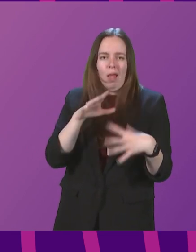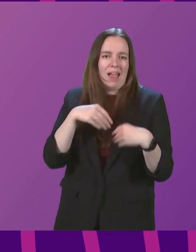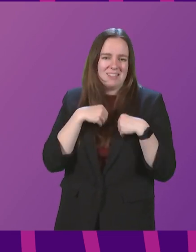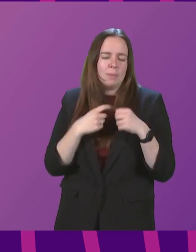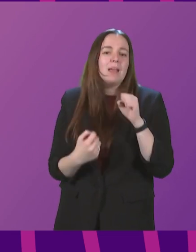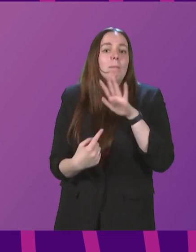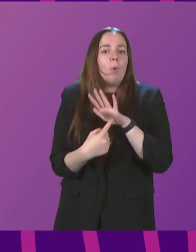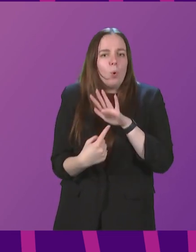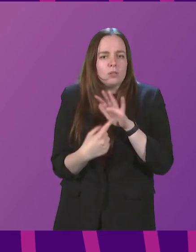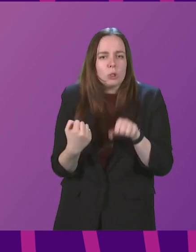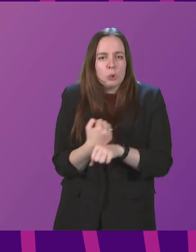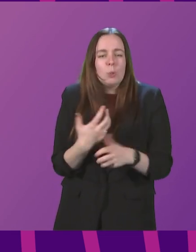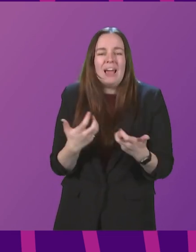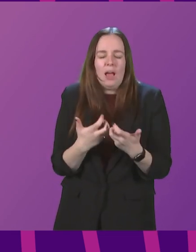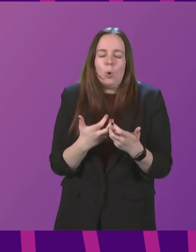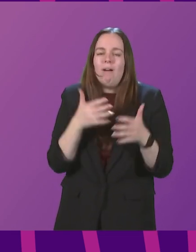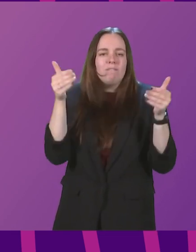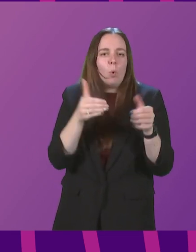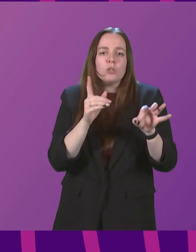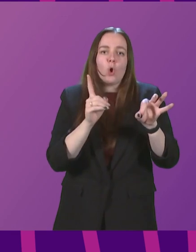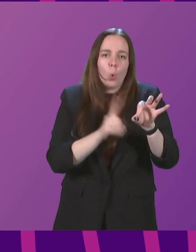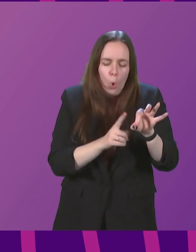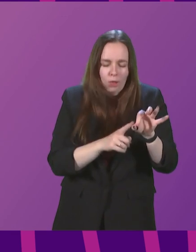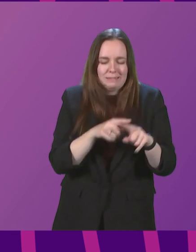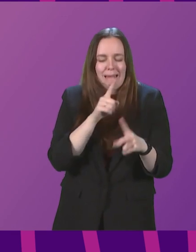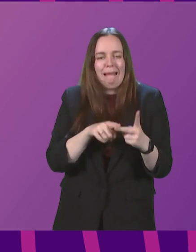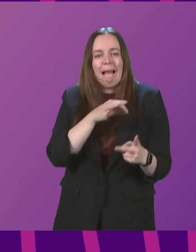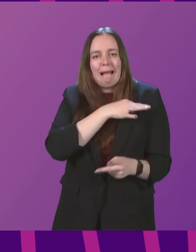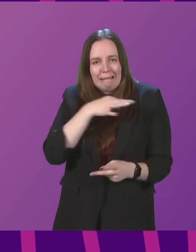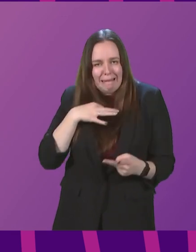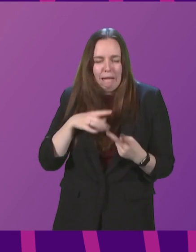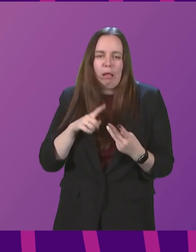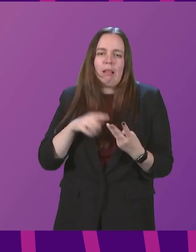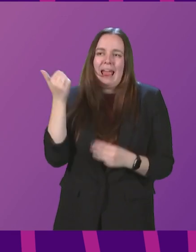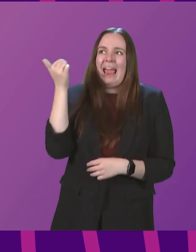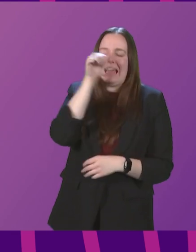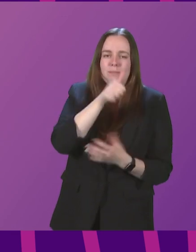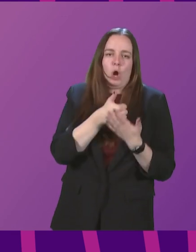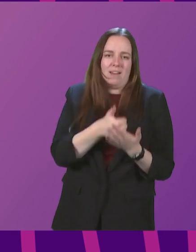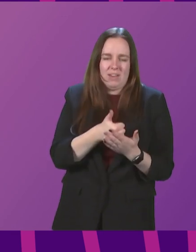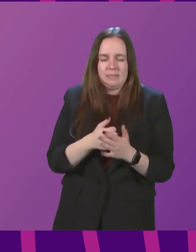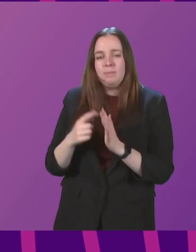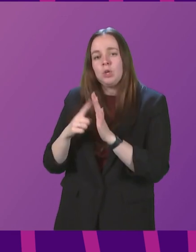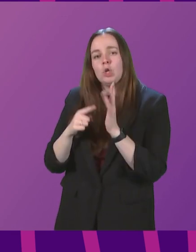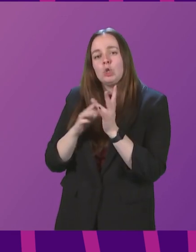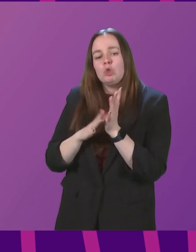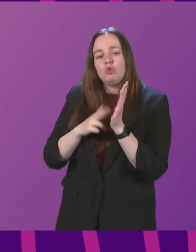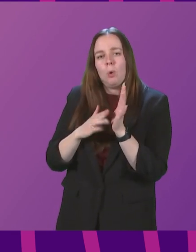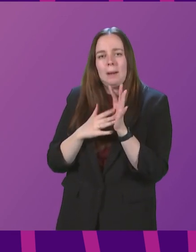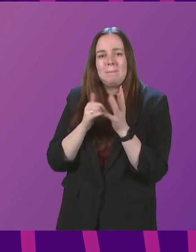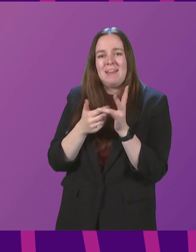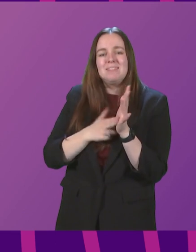so on the basis of quality clinical and expert advice. John Mason, to be followed by Gillian Mackay.